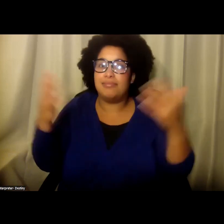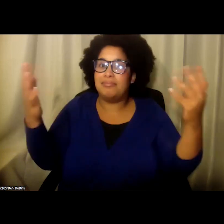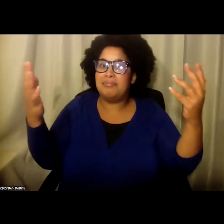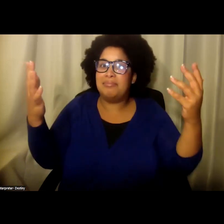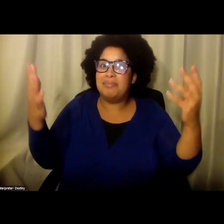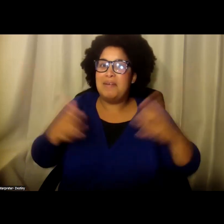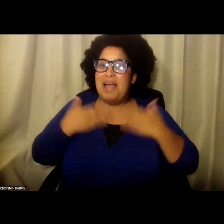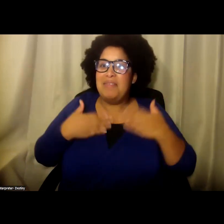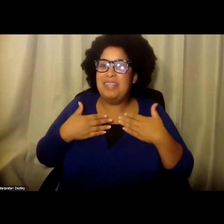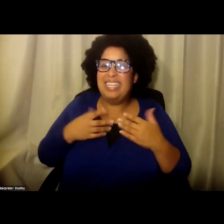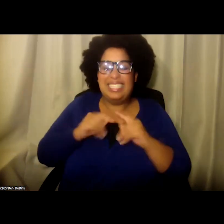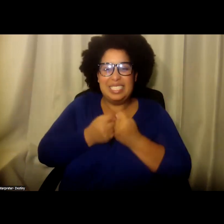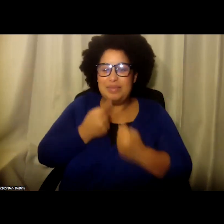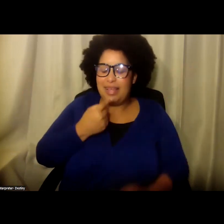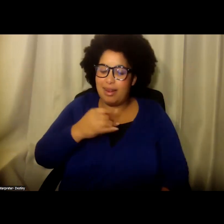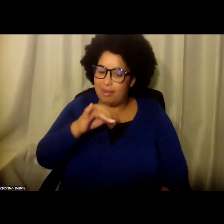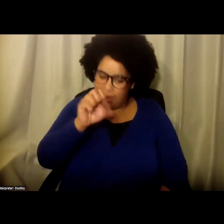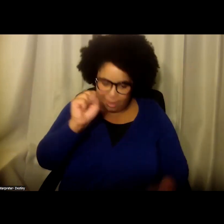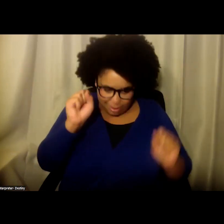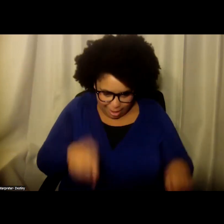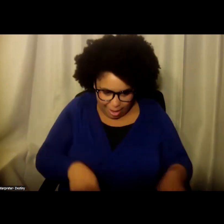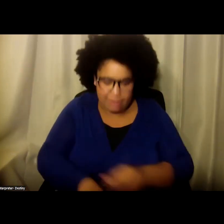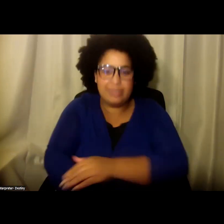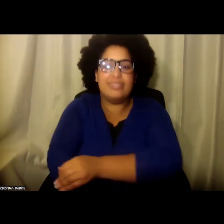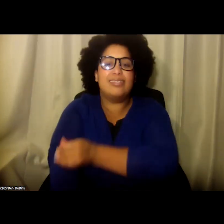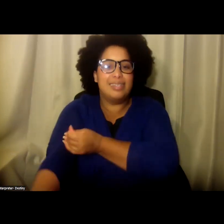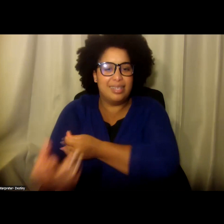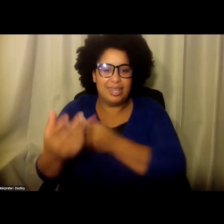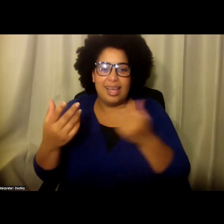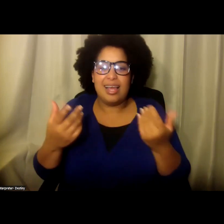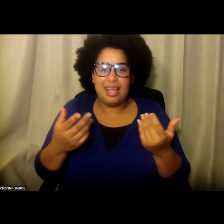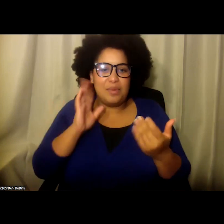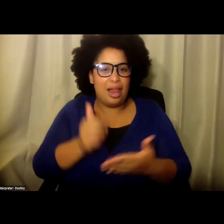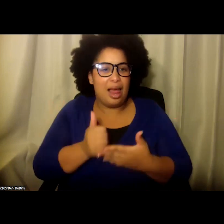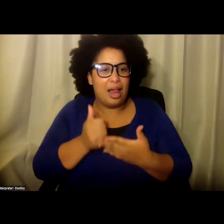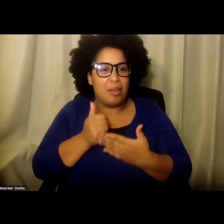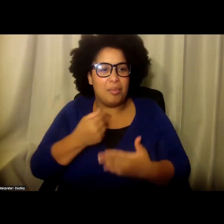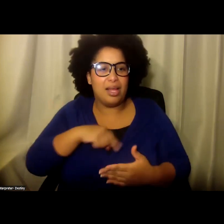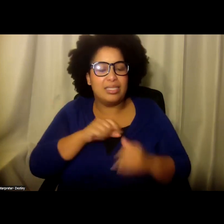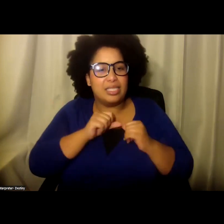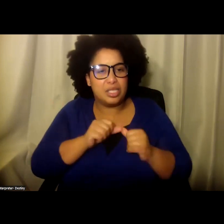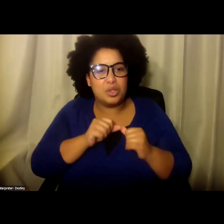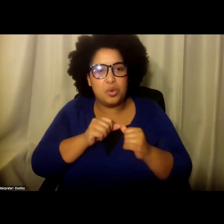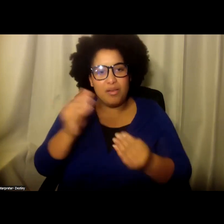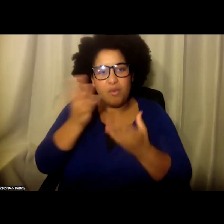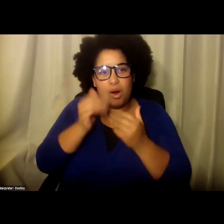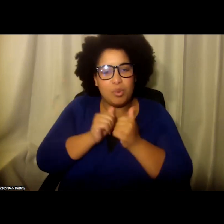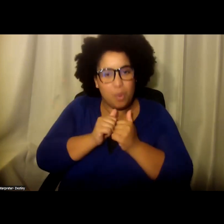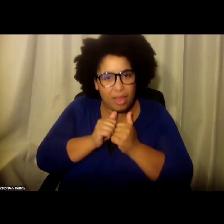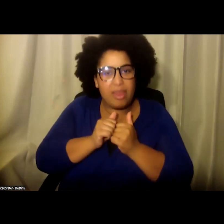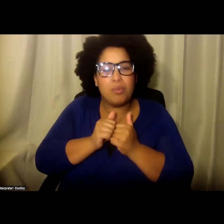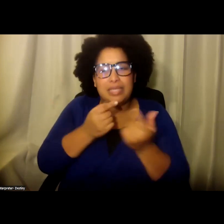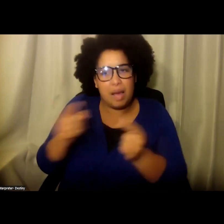the team said, yes, we can do it. And they said they will help us stay informed with the community and